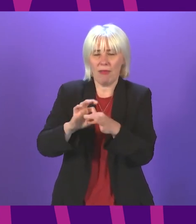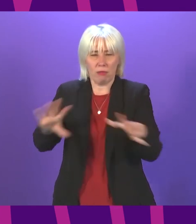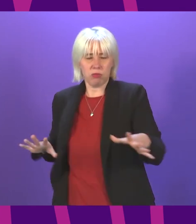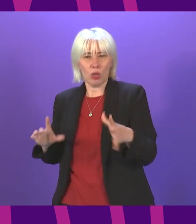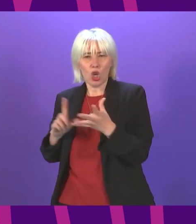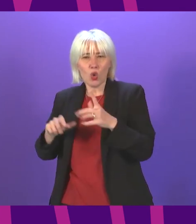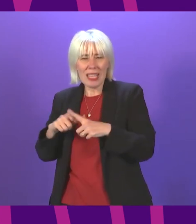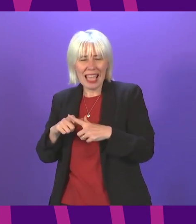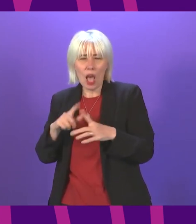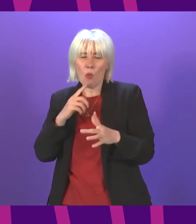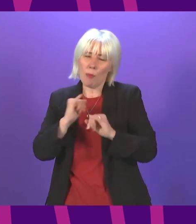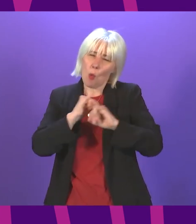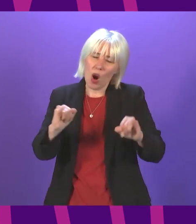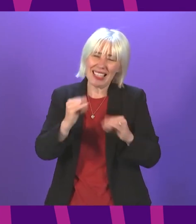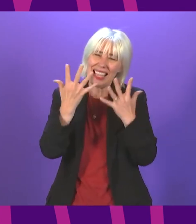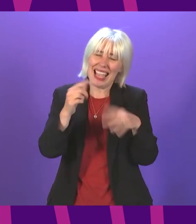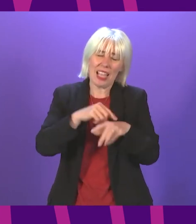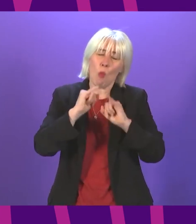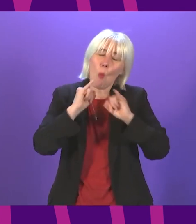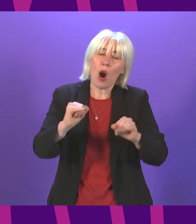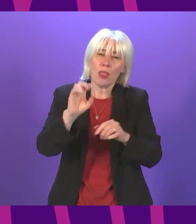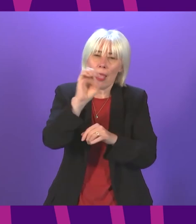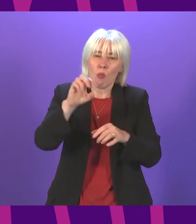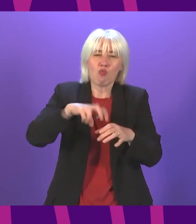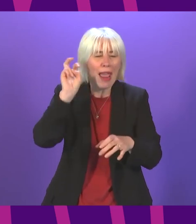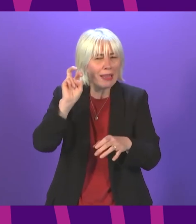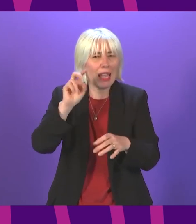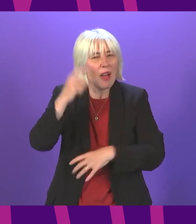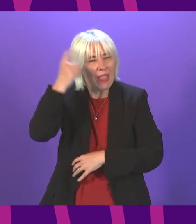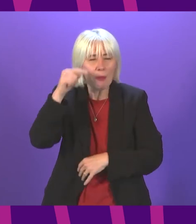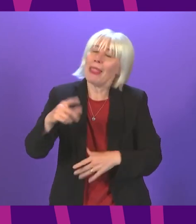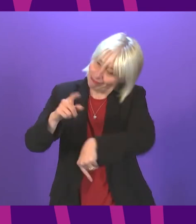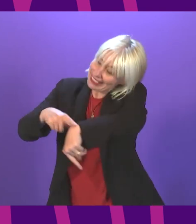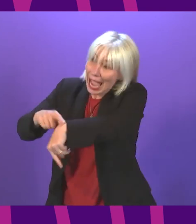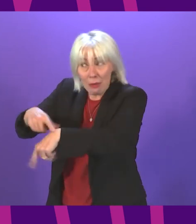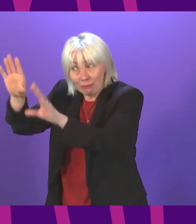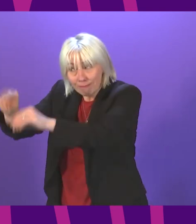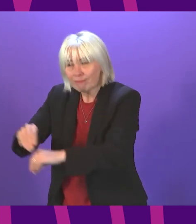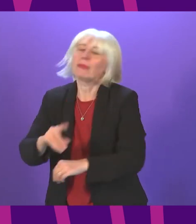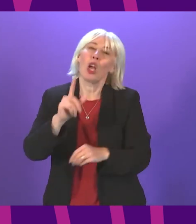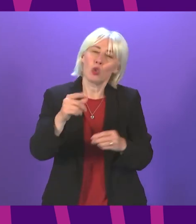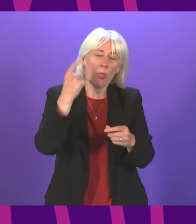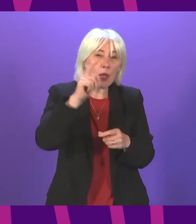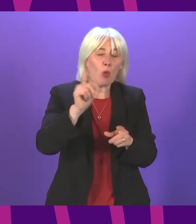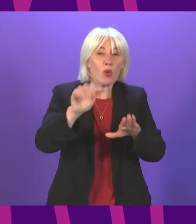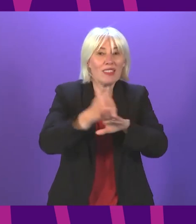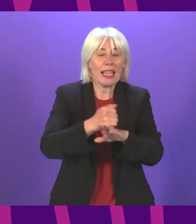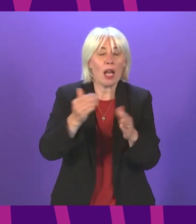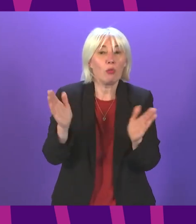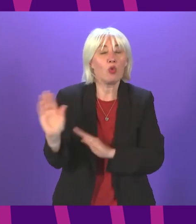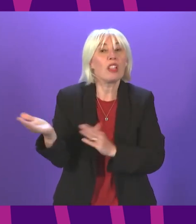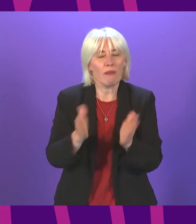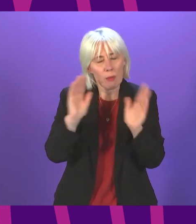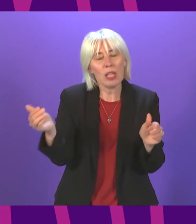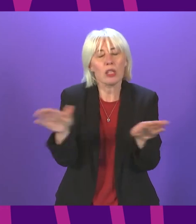it would be ten times worse than Brexit let's think about that and let's focus on what this parliament has set up to deliver thank you presiding